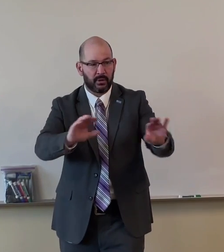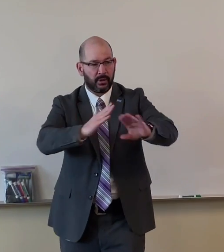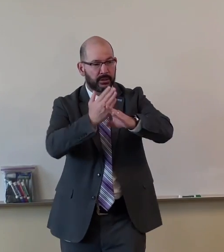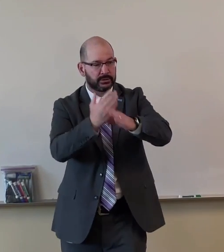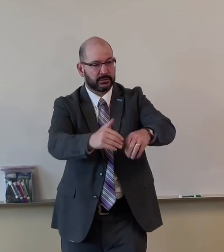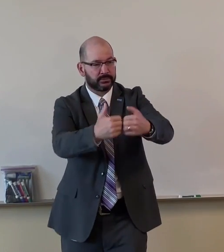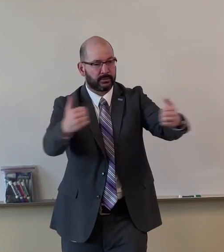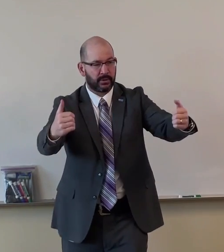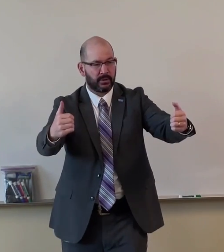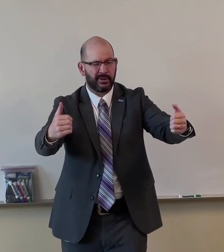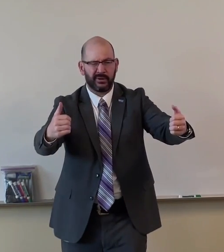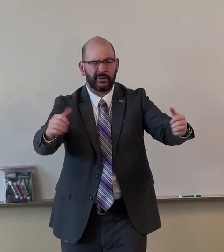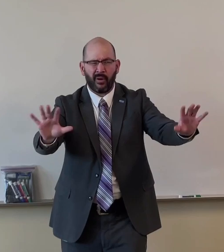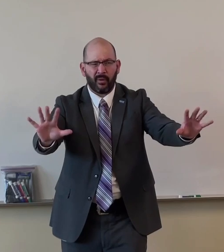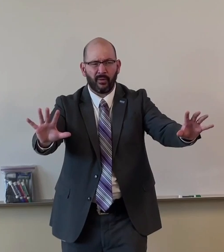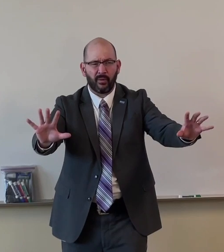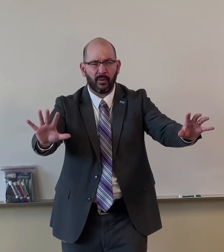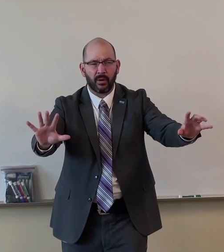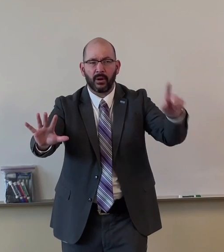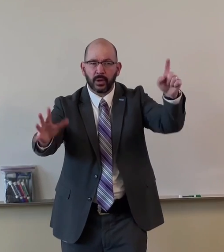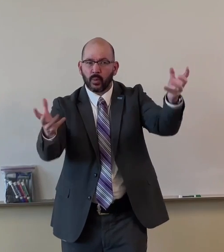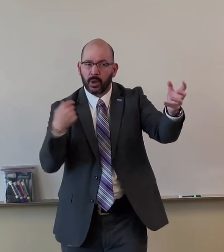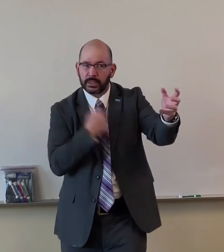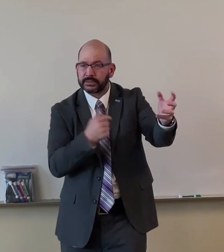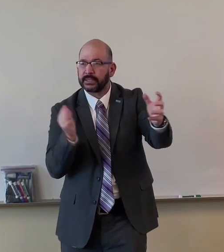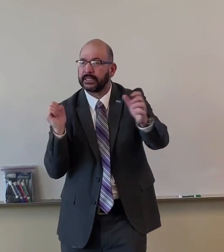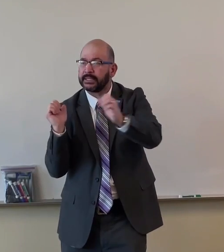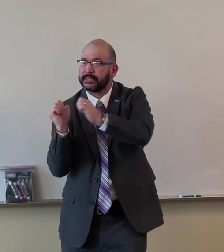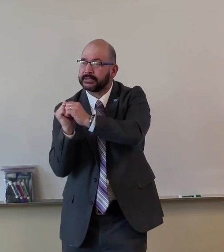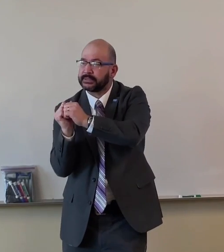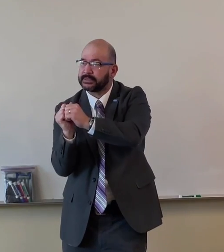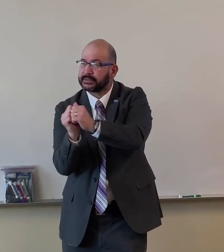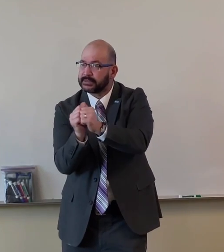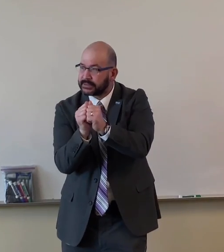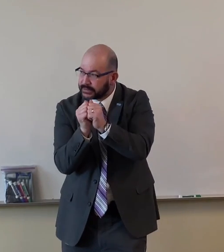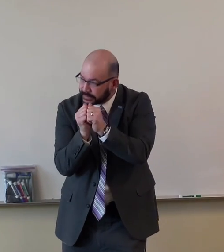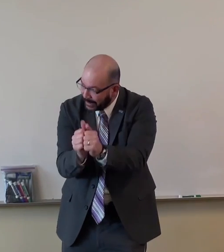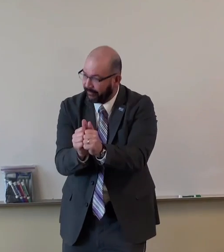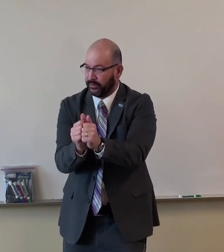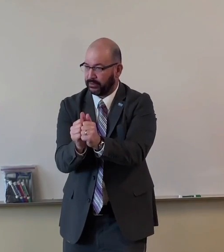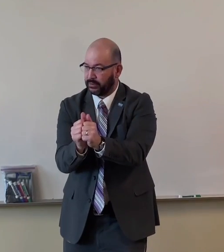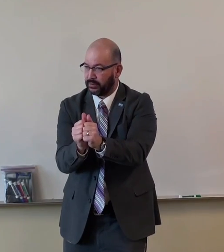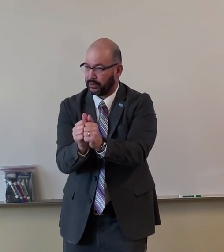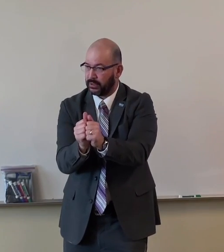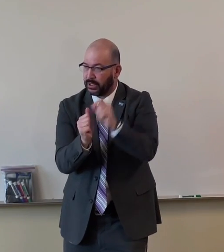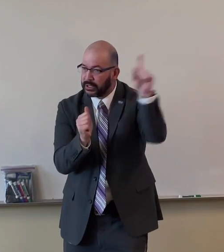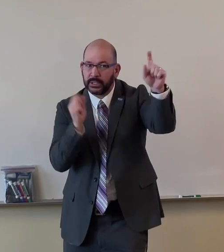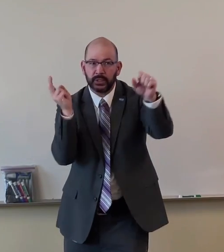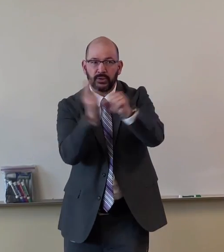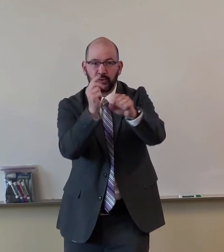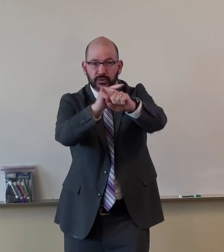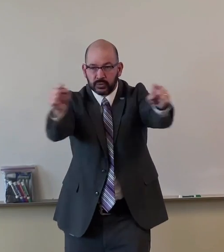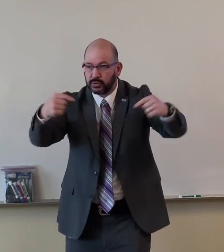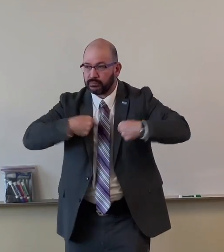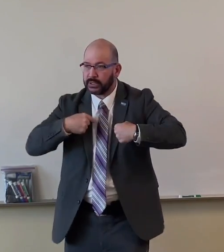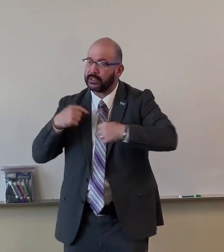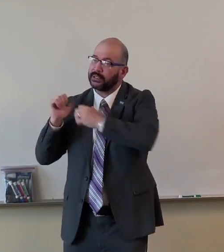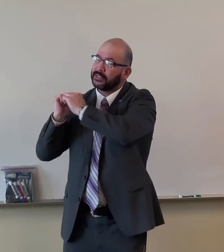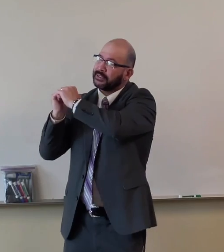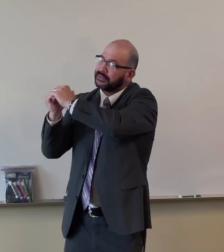we're all different we're all but we're not all separate we're all together he uses you and